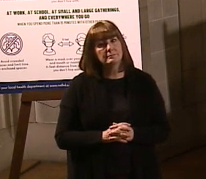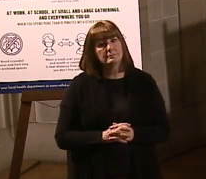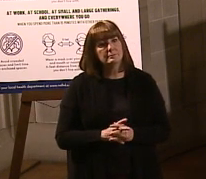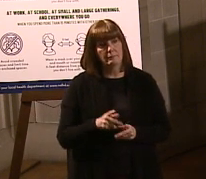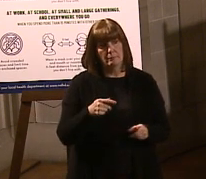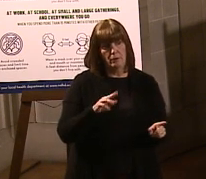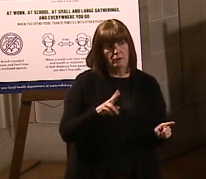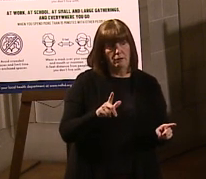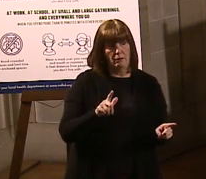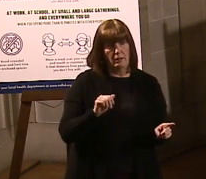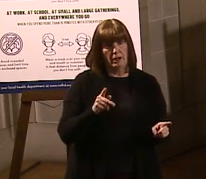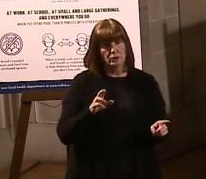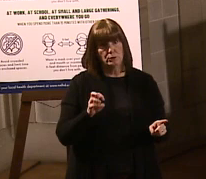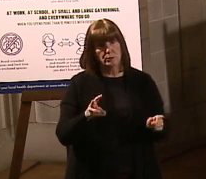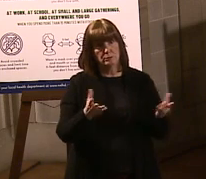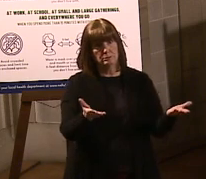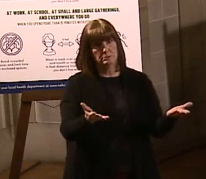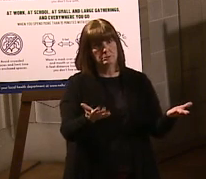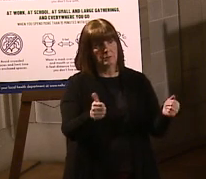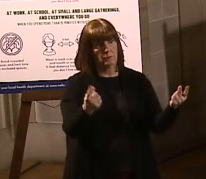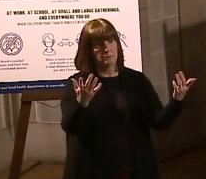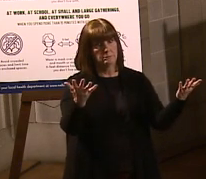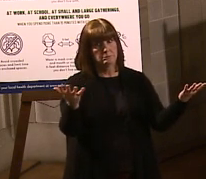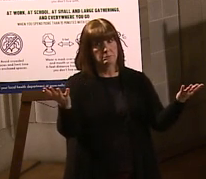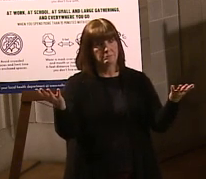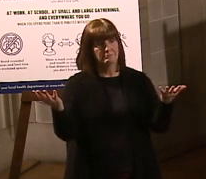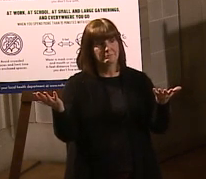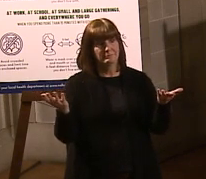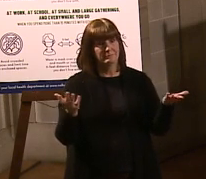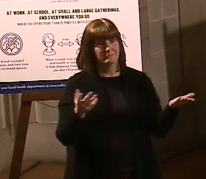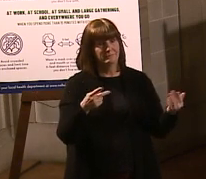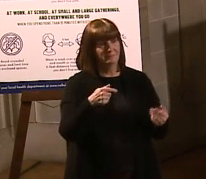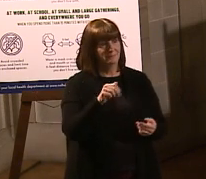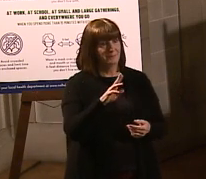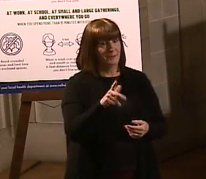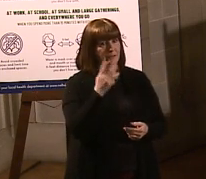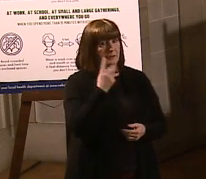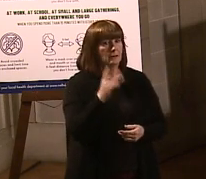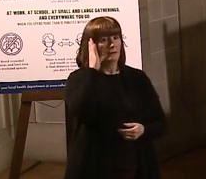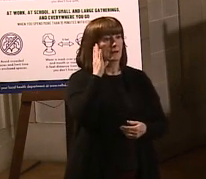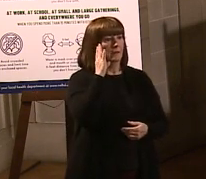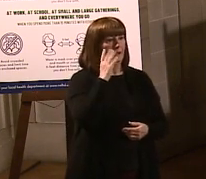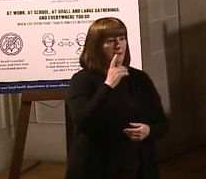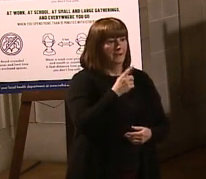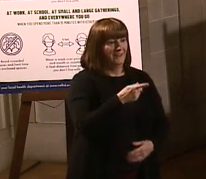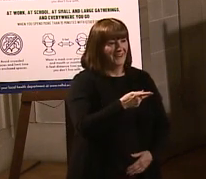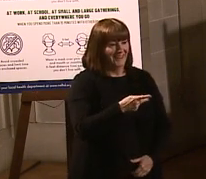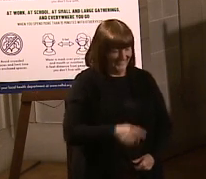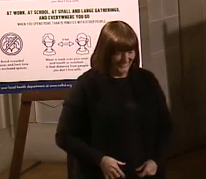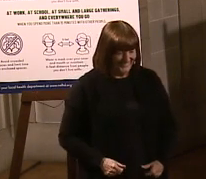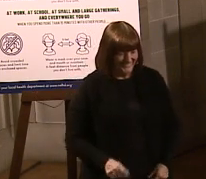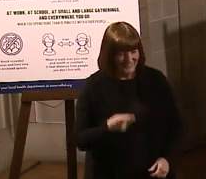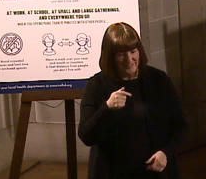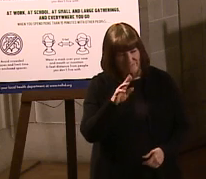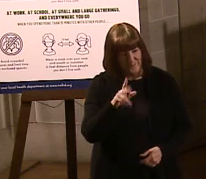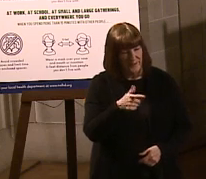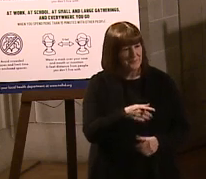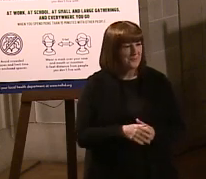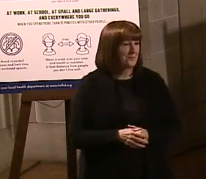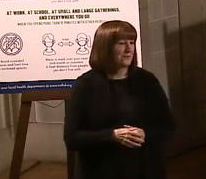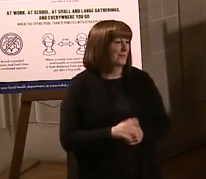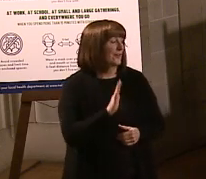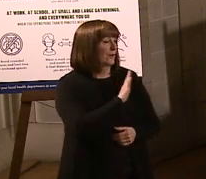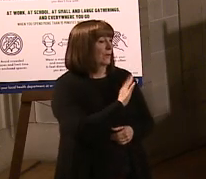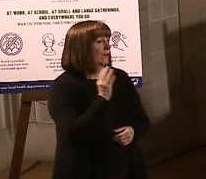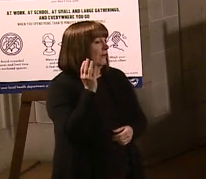Paul, Andrew? Anybody? Come on. Paul. I saw your hand kind of go up. I did. What's your